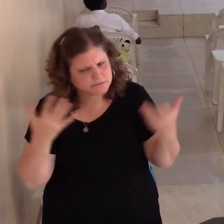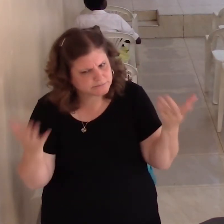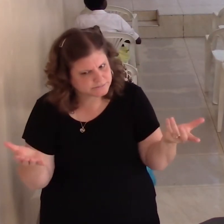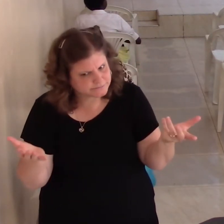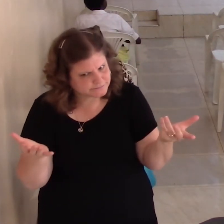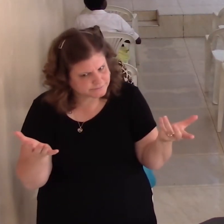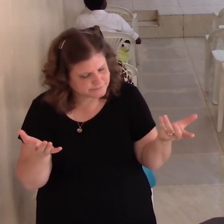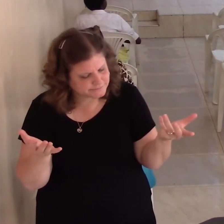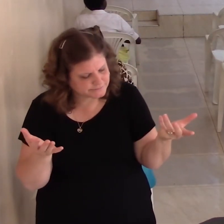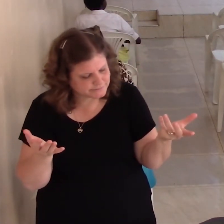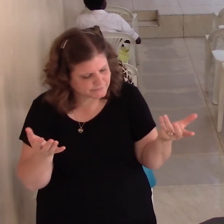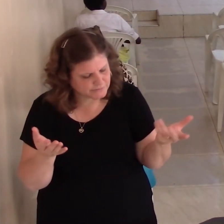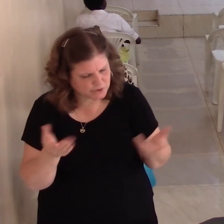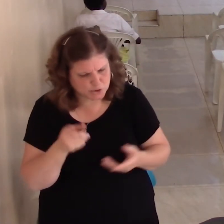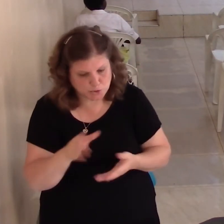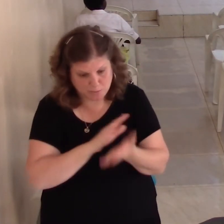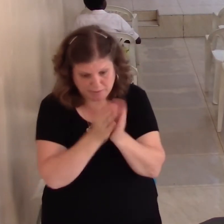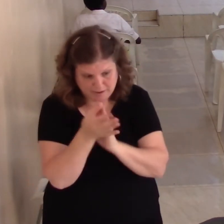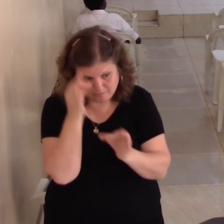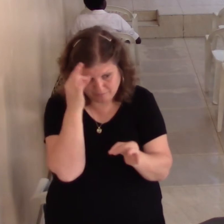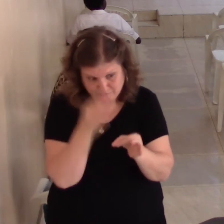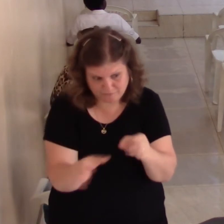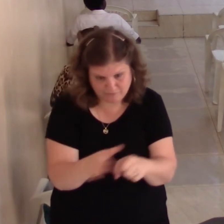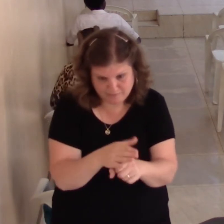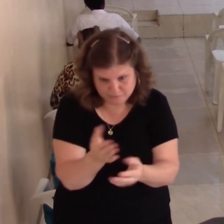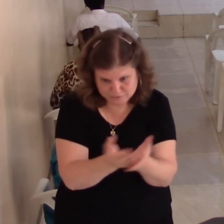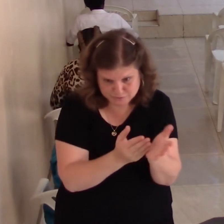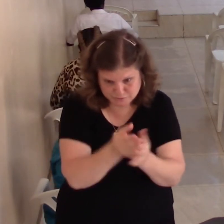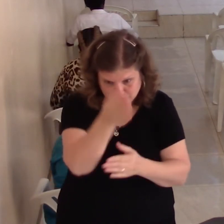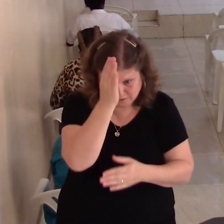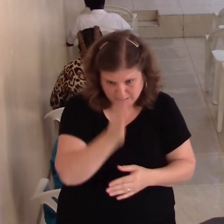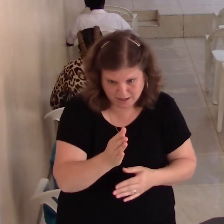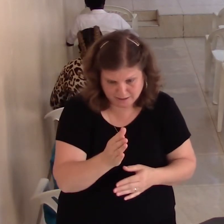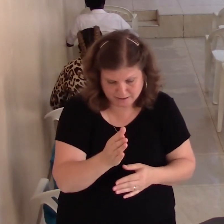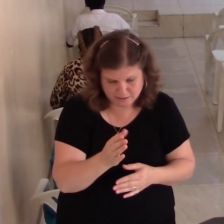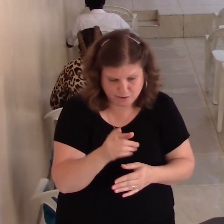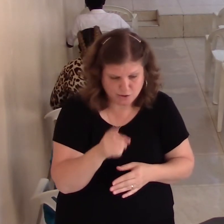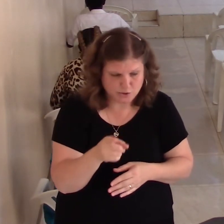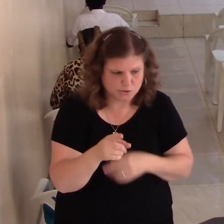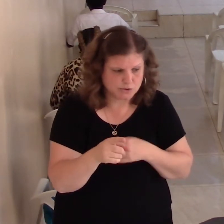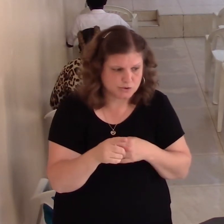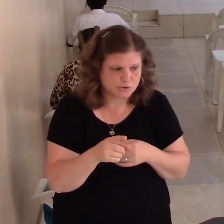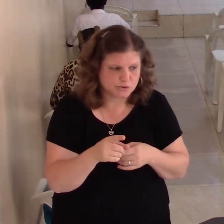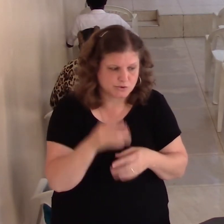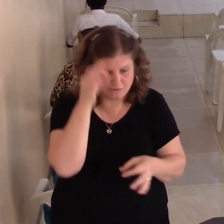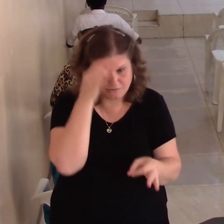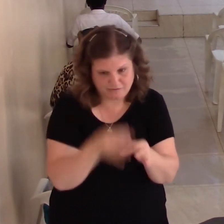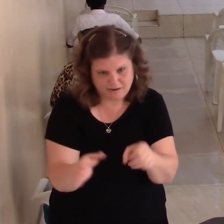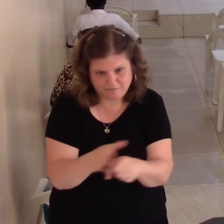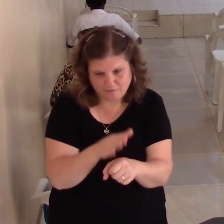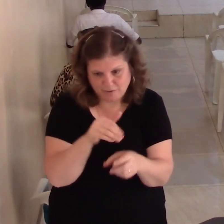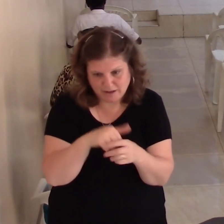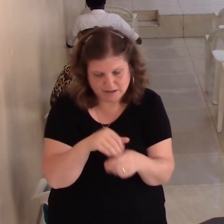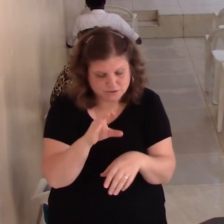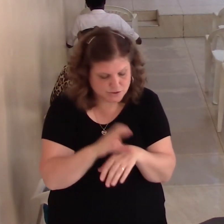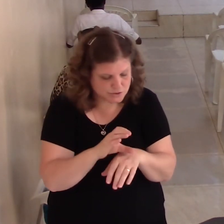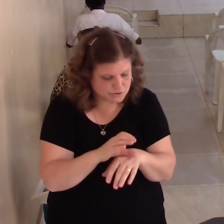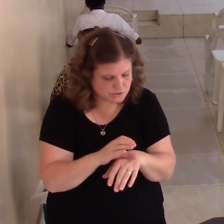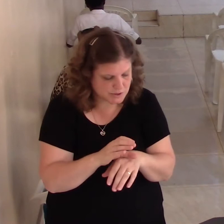Say, can you be more faithful in your service to God? Say, can you be more faithful in the church? Say, can you maybe have more time